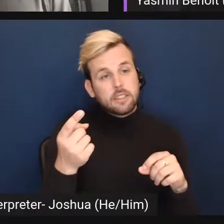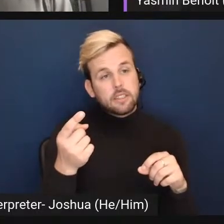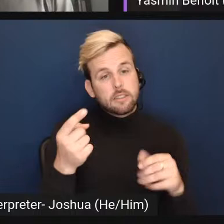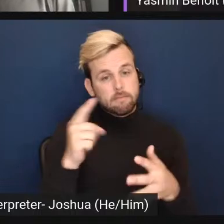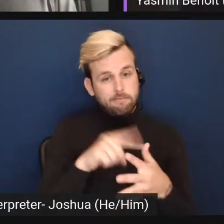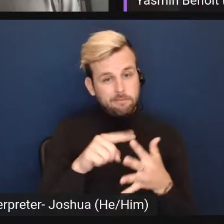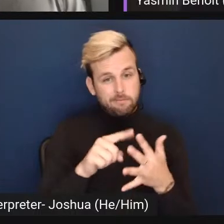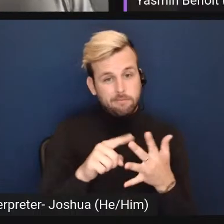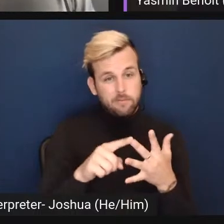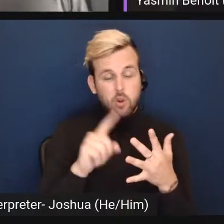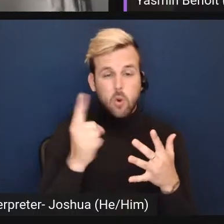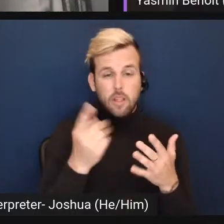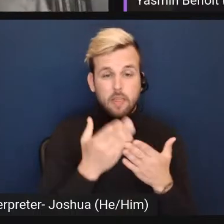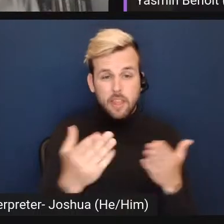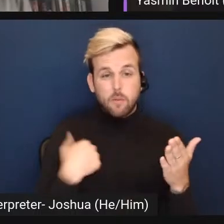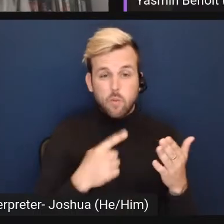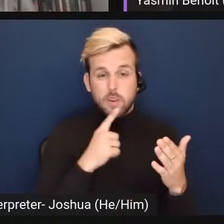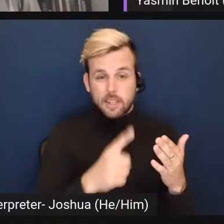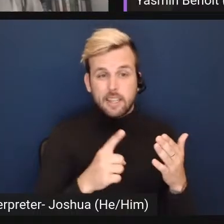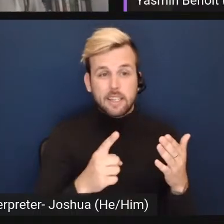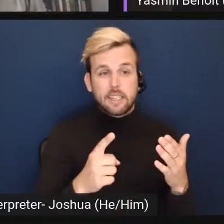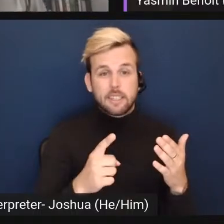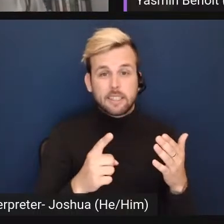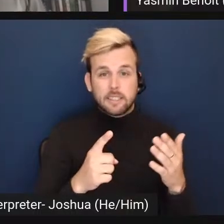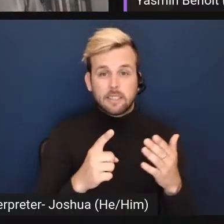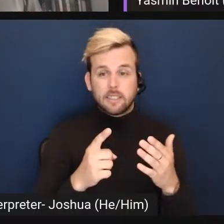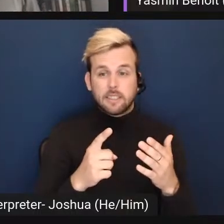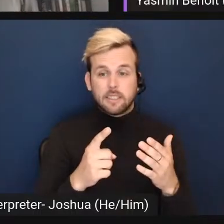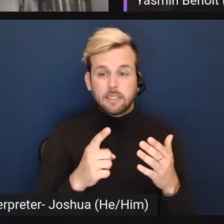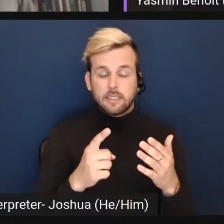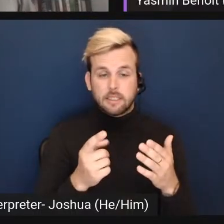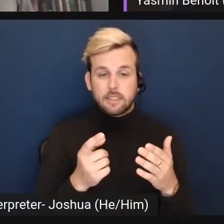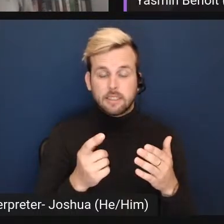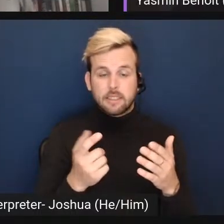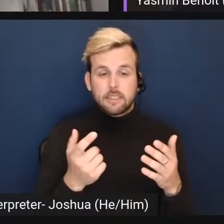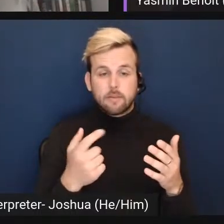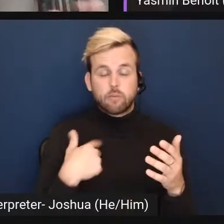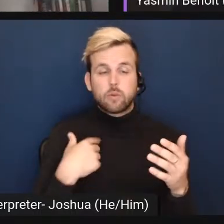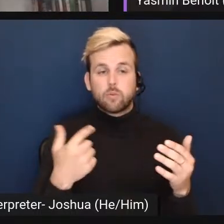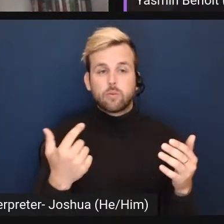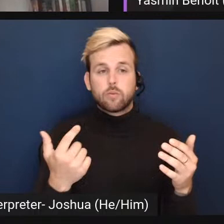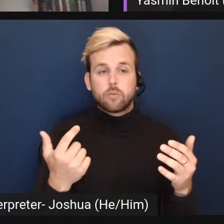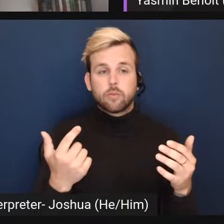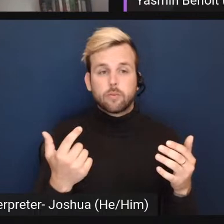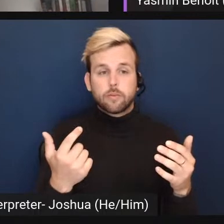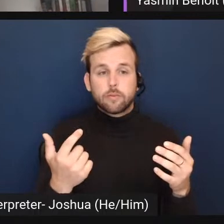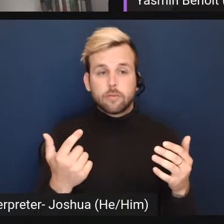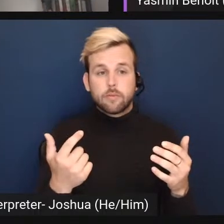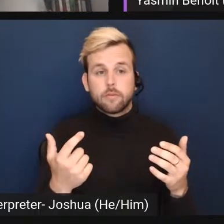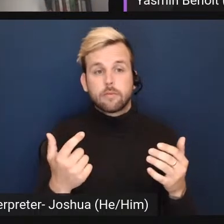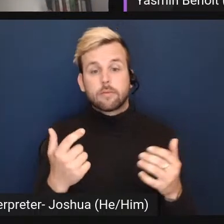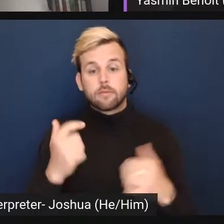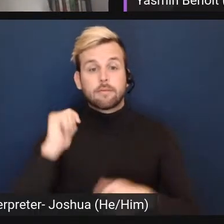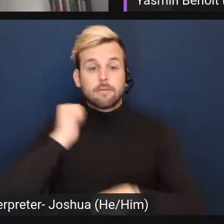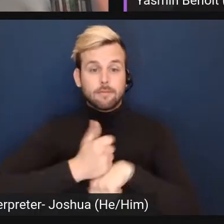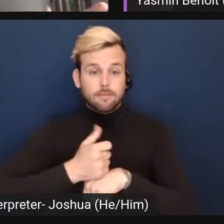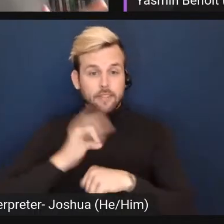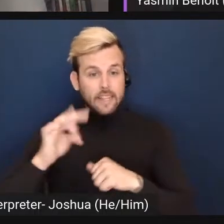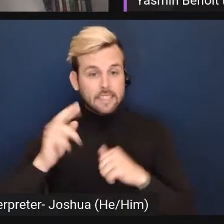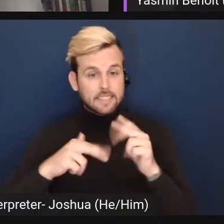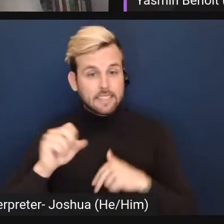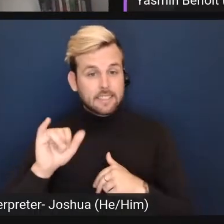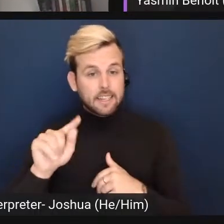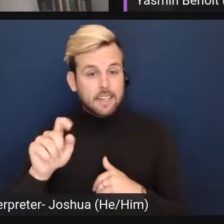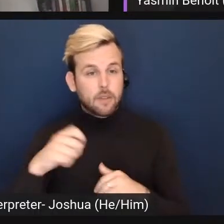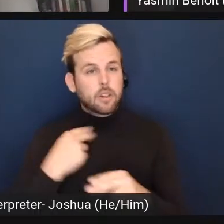we really hold are to, um, like the technical infrastructure of the site, which we